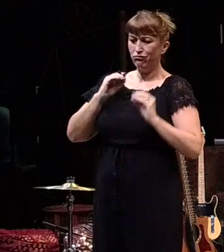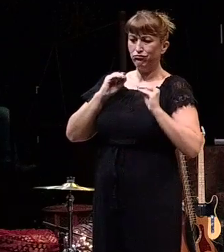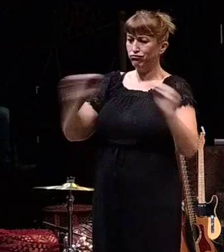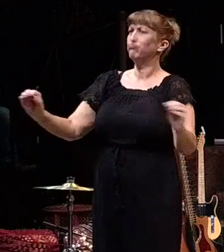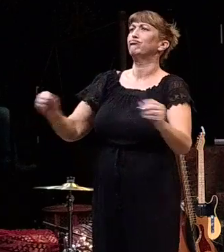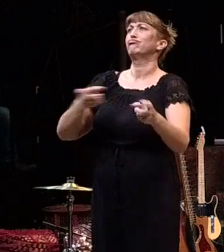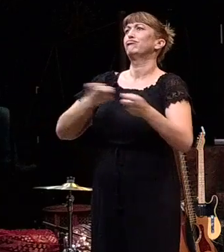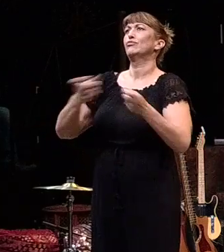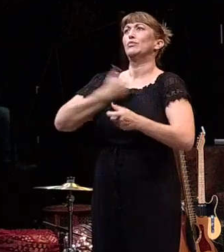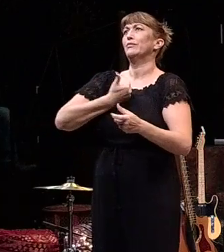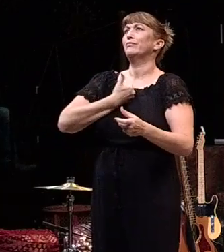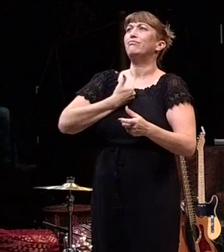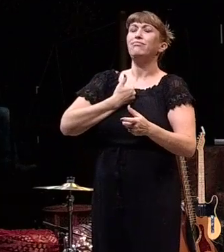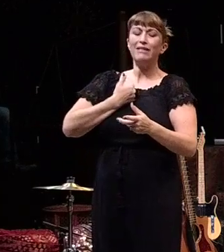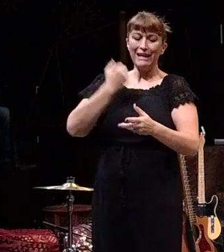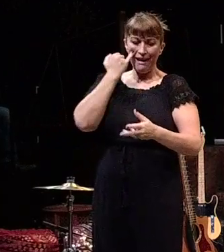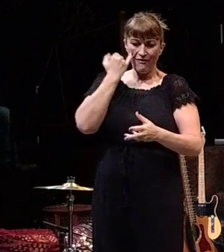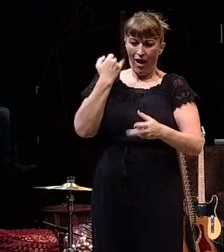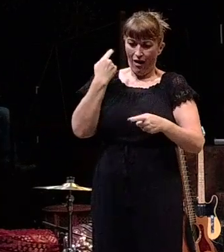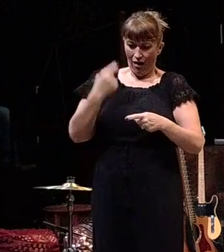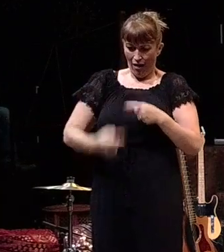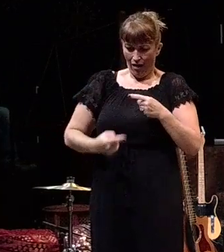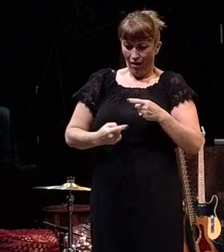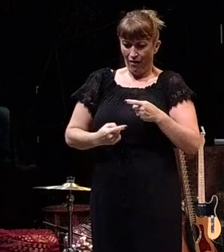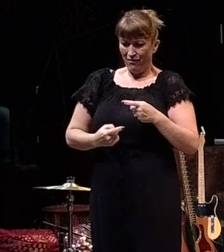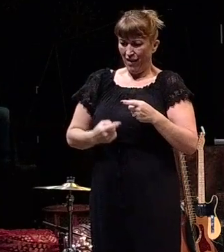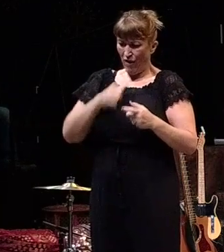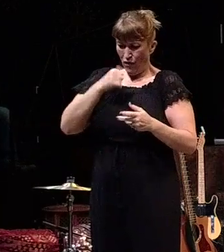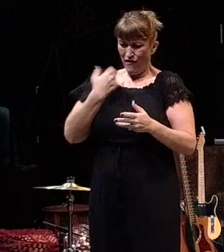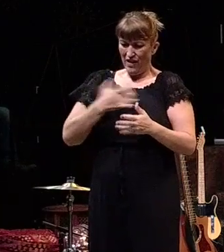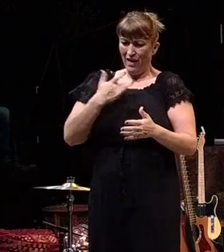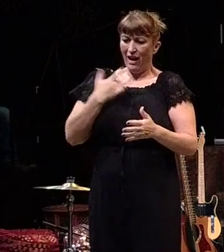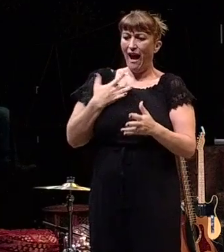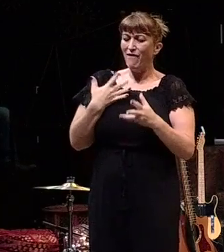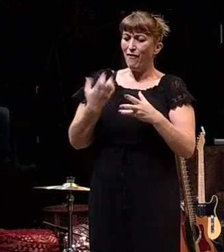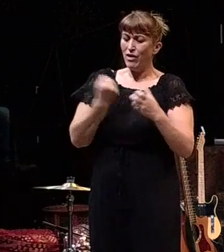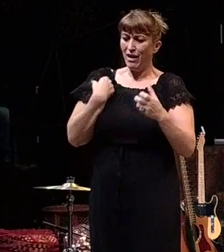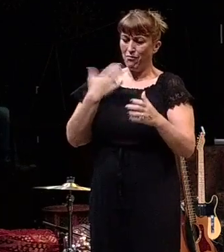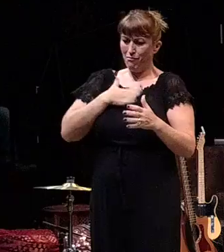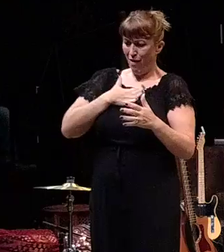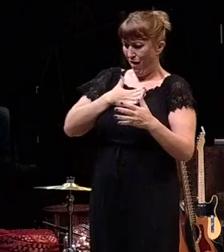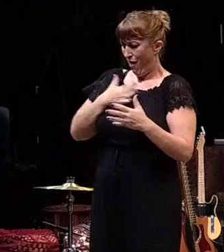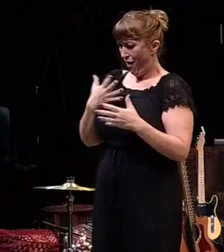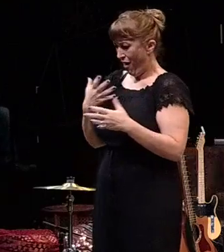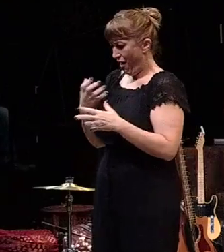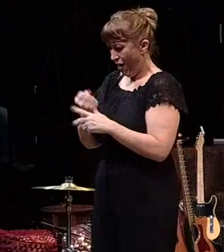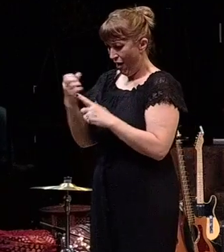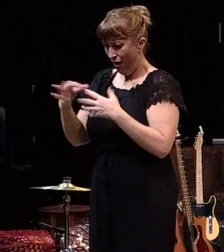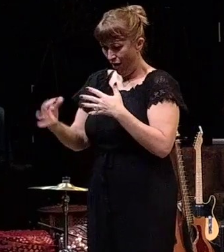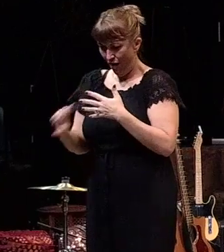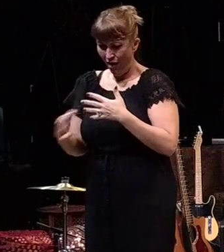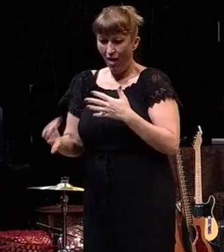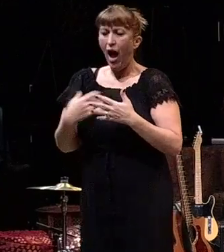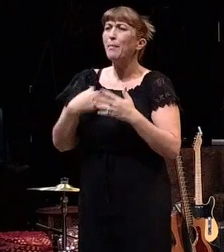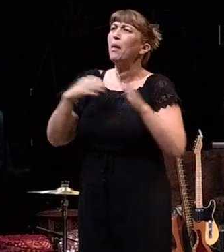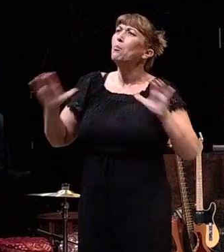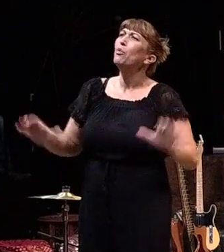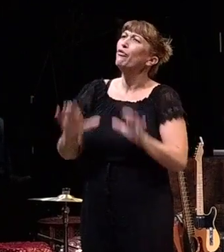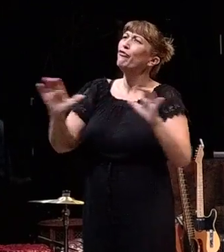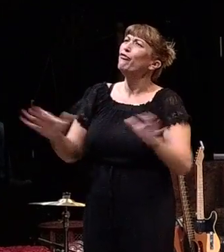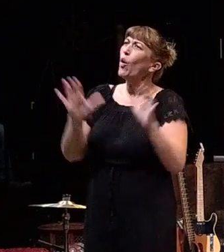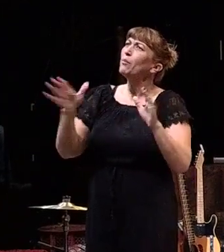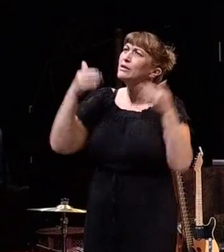If I don't feel like I have things in my grasp, I tend to spiral. I start becoming bitter. I start becoming performance oriented.